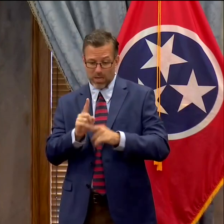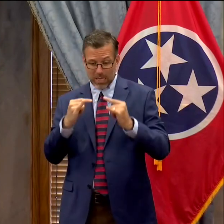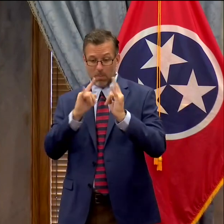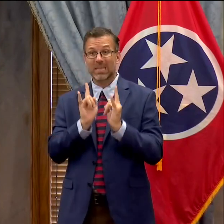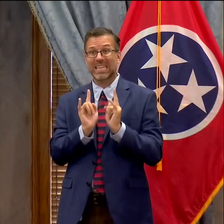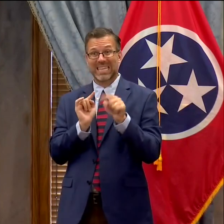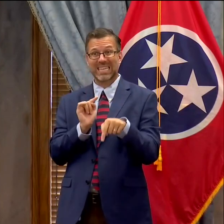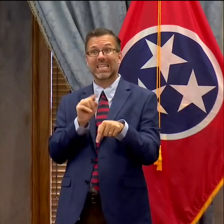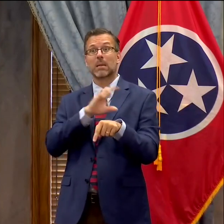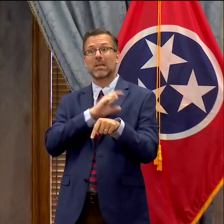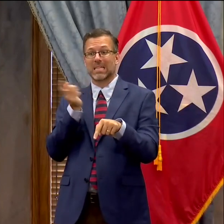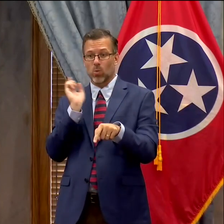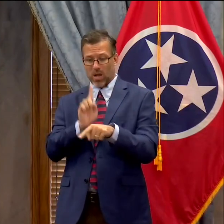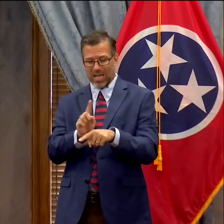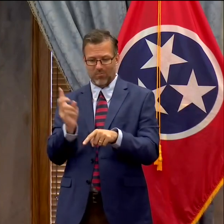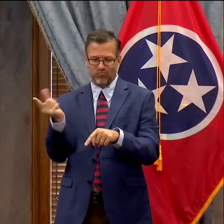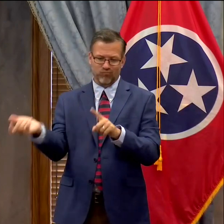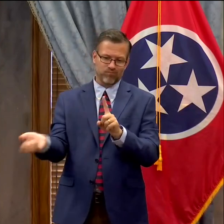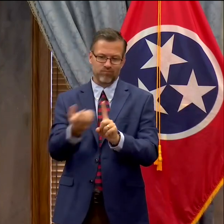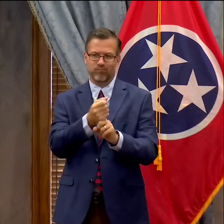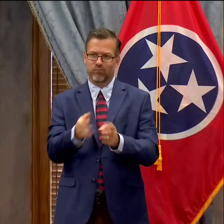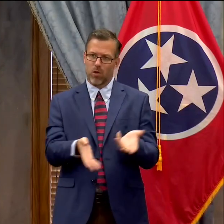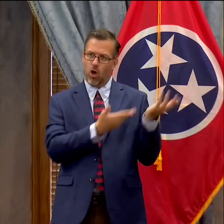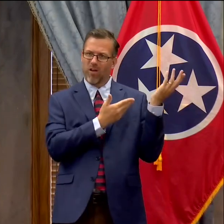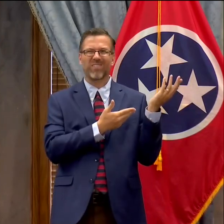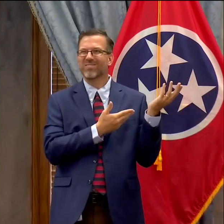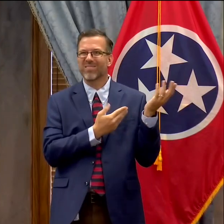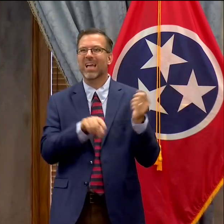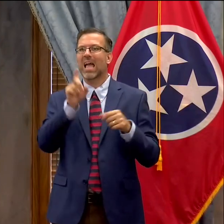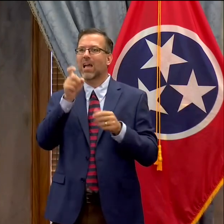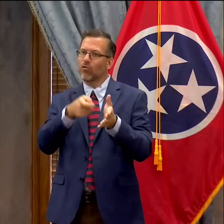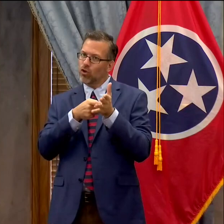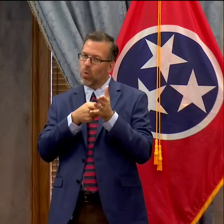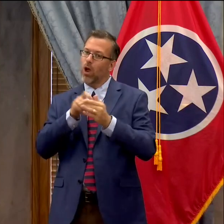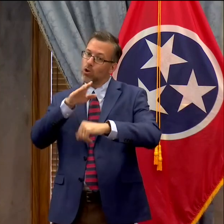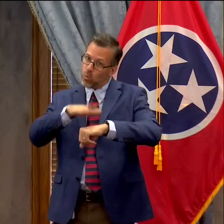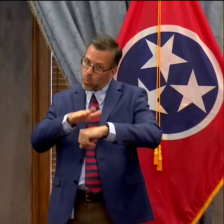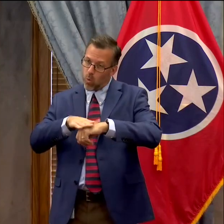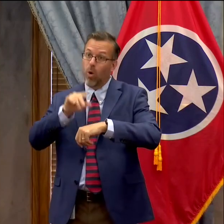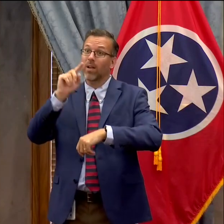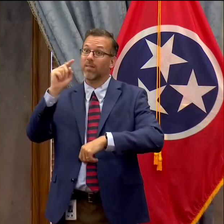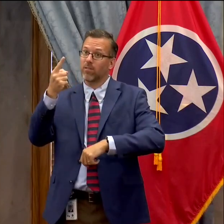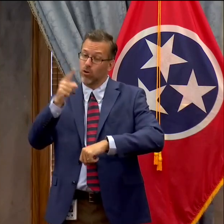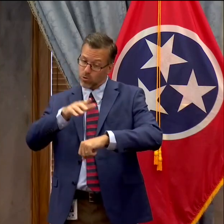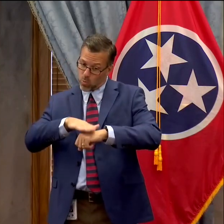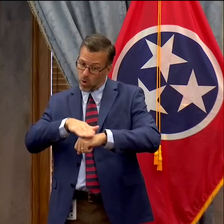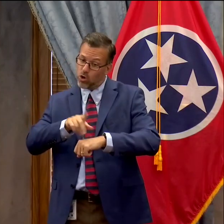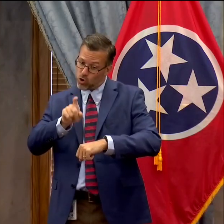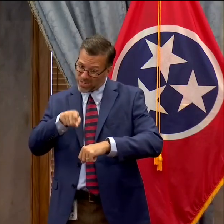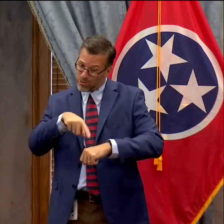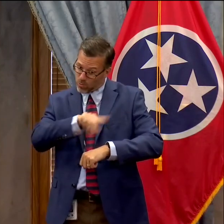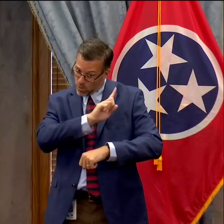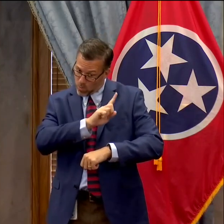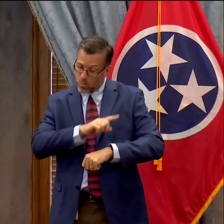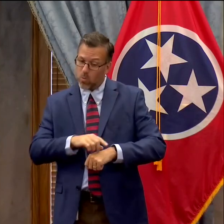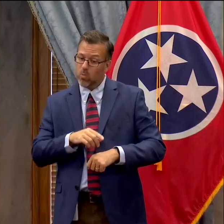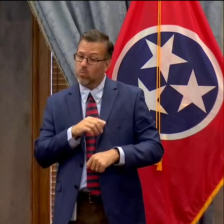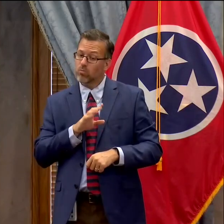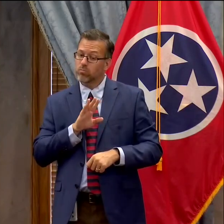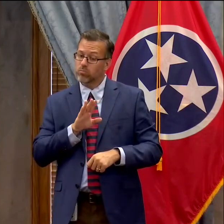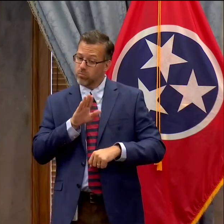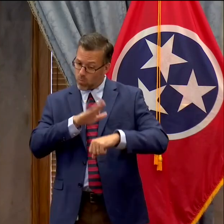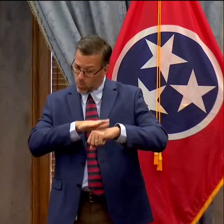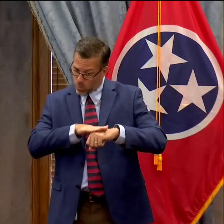uh the discretion of of district attorneys or judges of the judiciary in those circumstances mitigates I